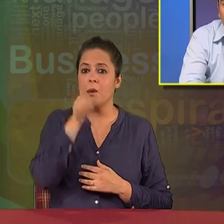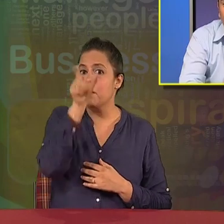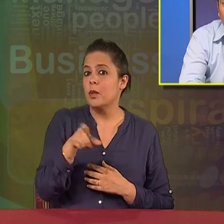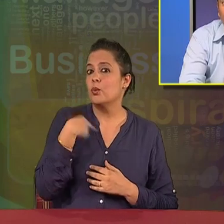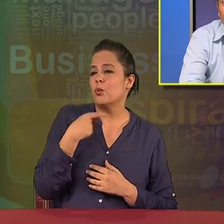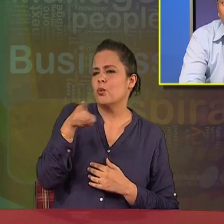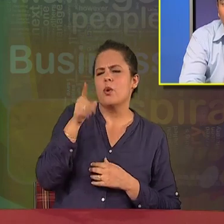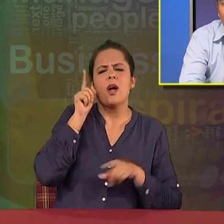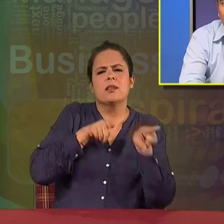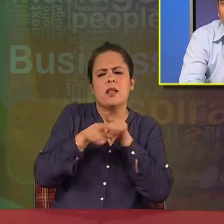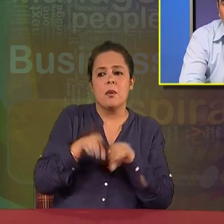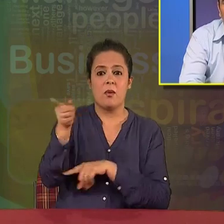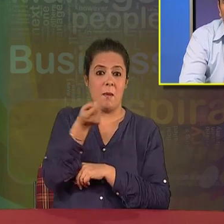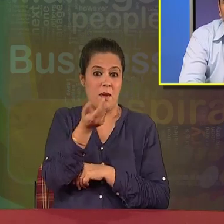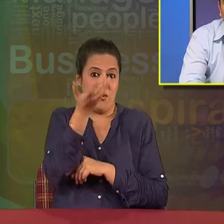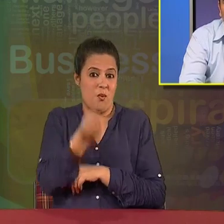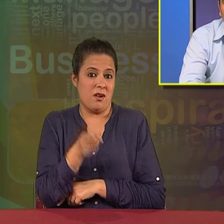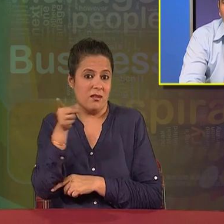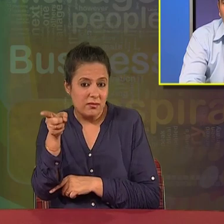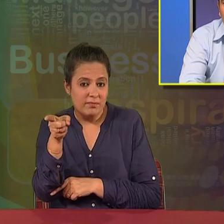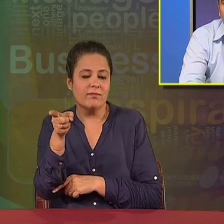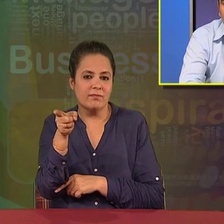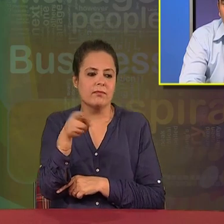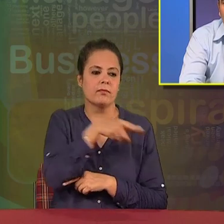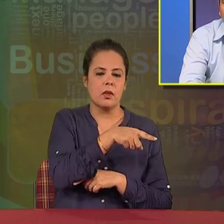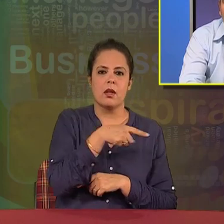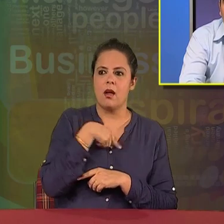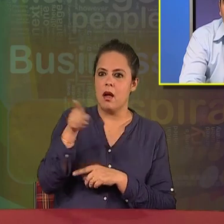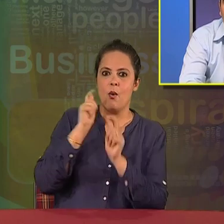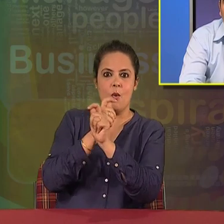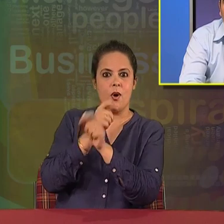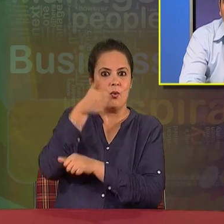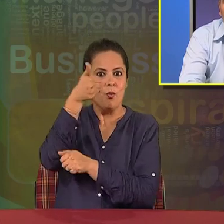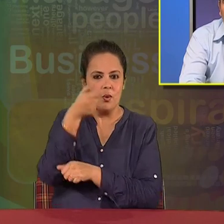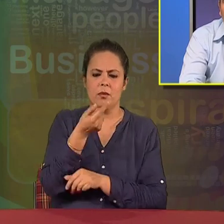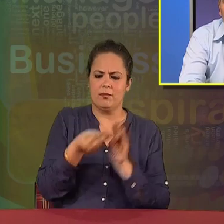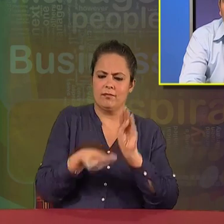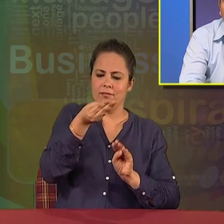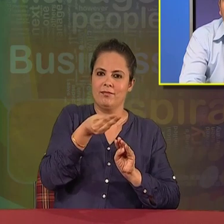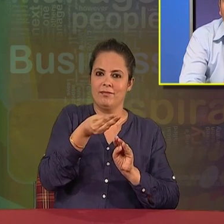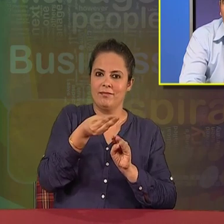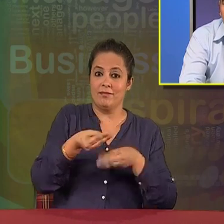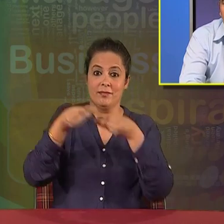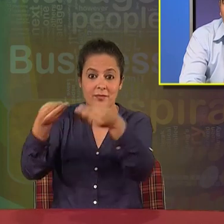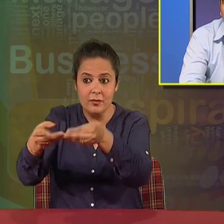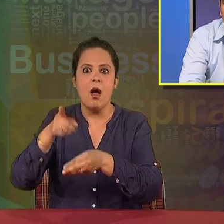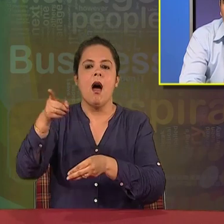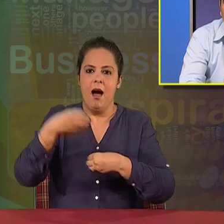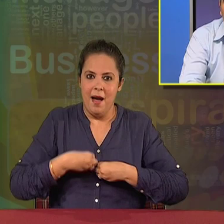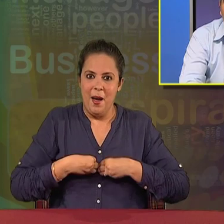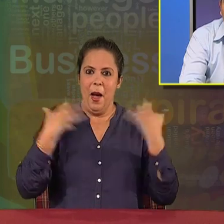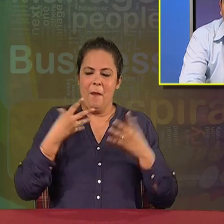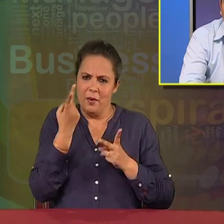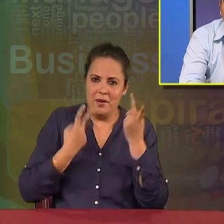a person is in need of money, and if we provide a financial incentive to the person, the person will give more than 100%